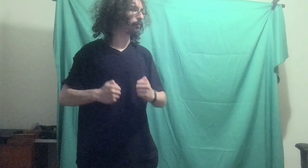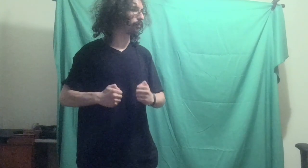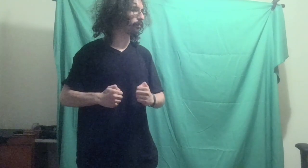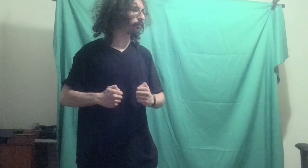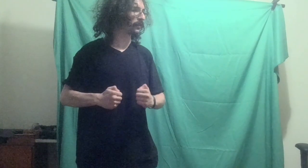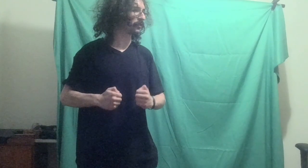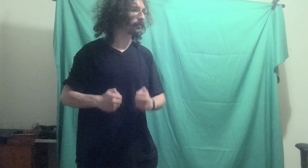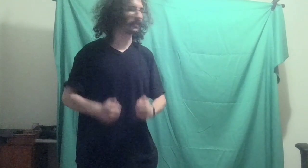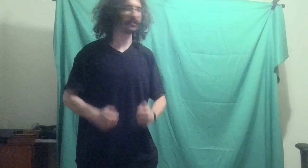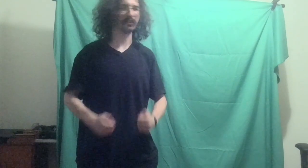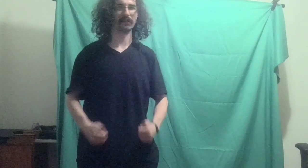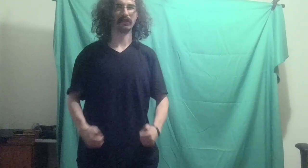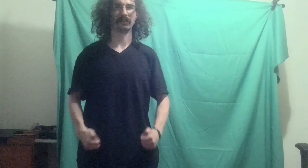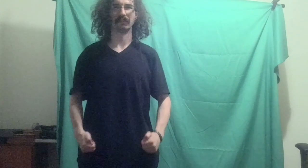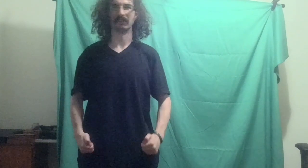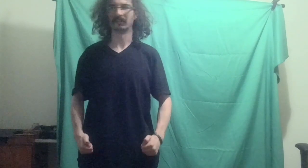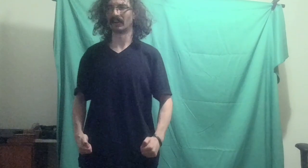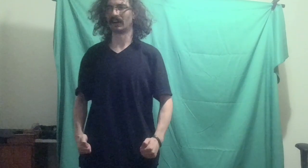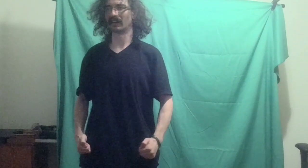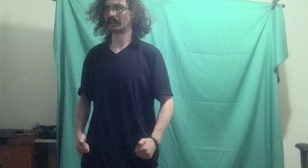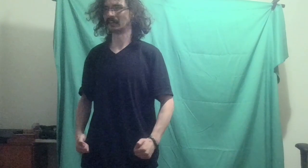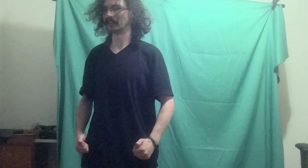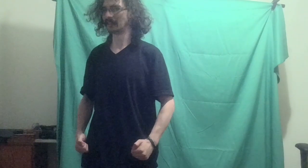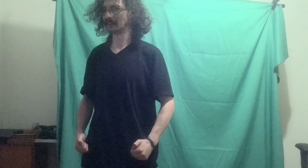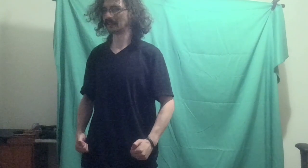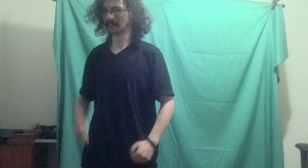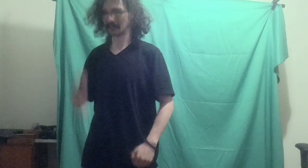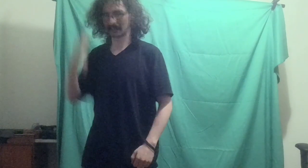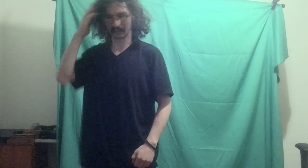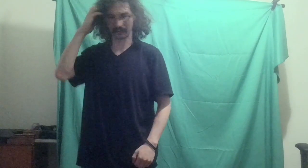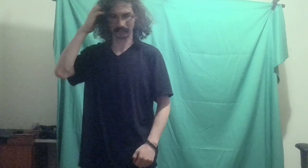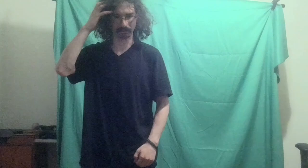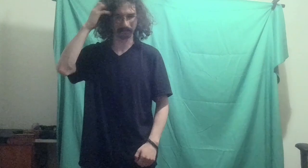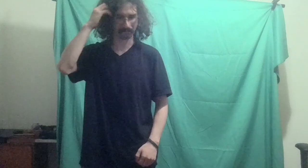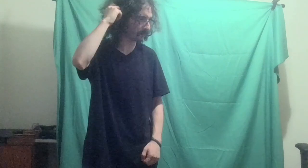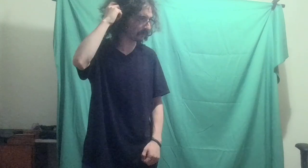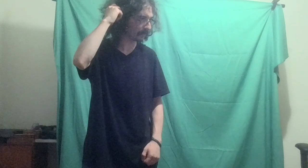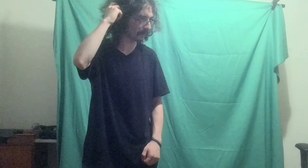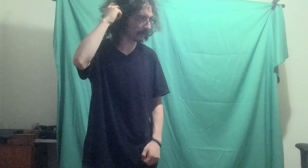what do I do? Uh, um, yeah,